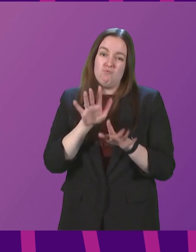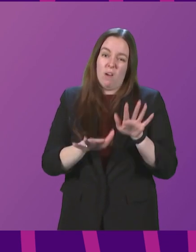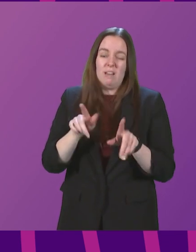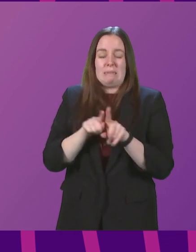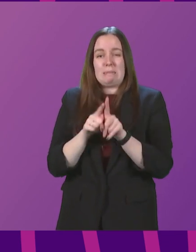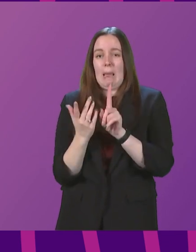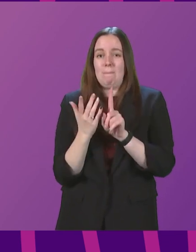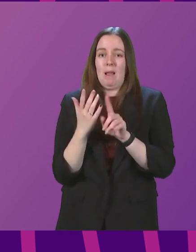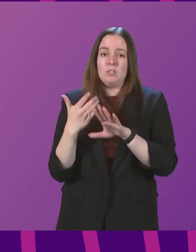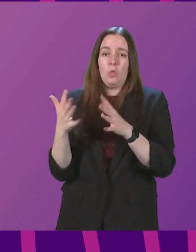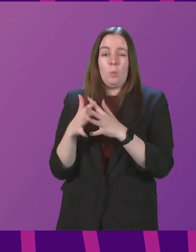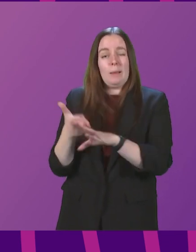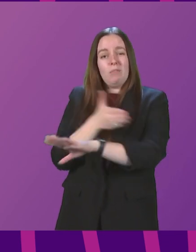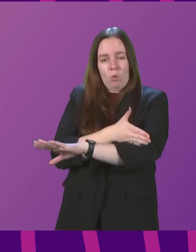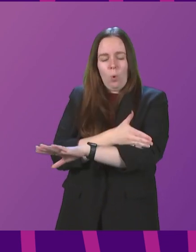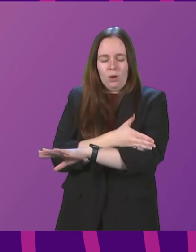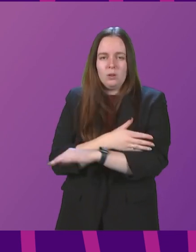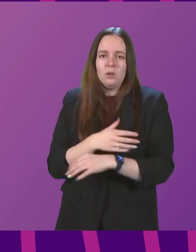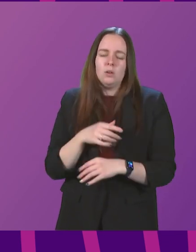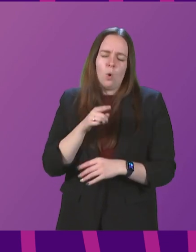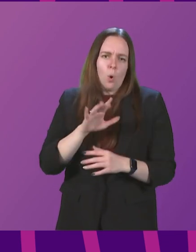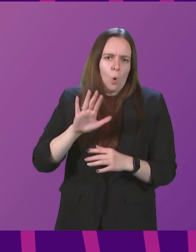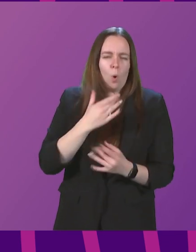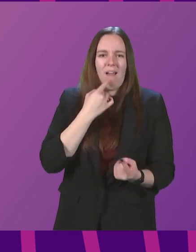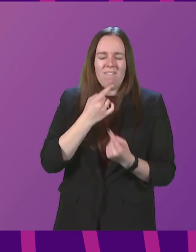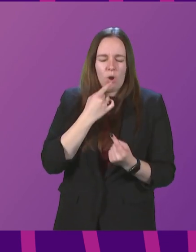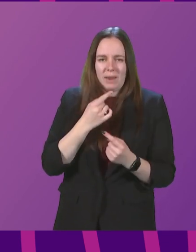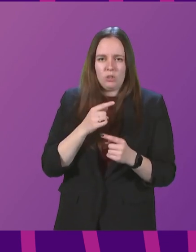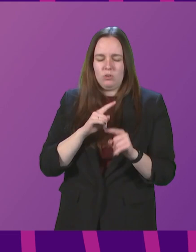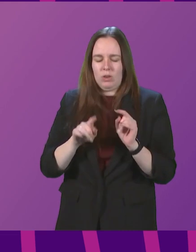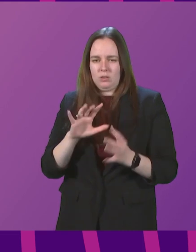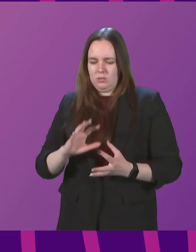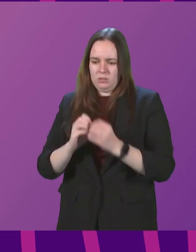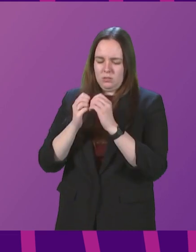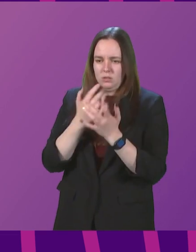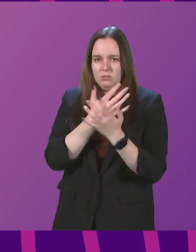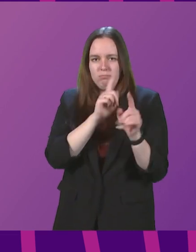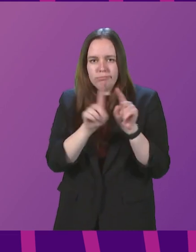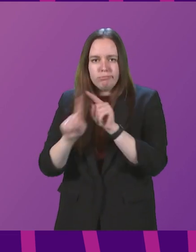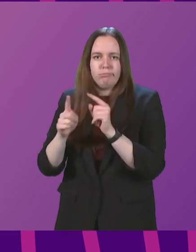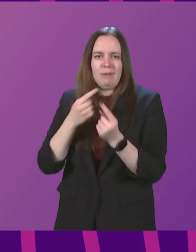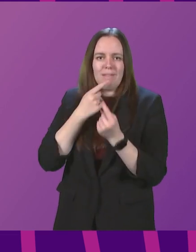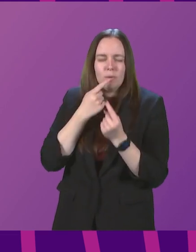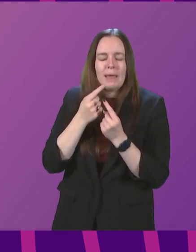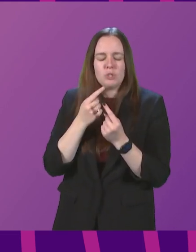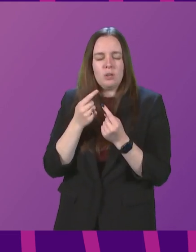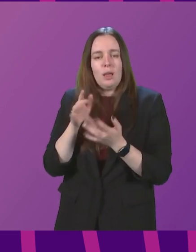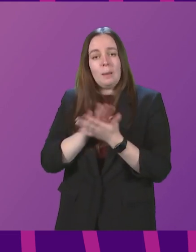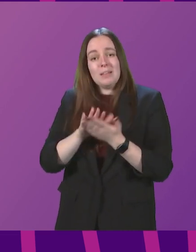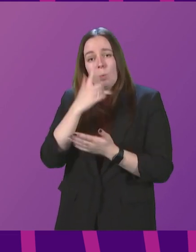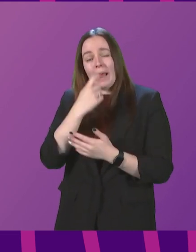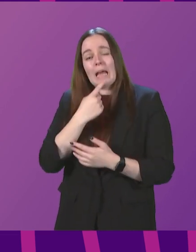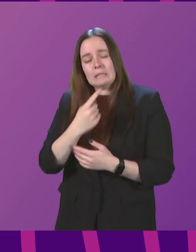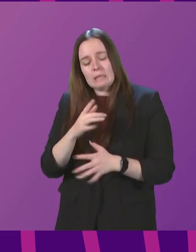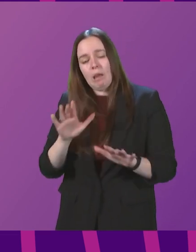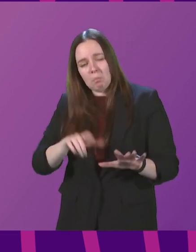So, taking all of this into account and triangulating the various sources of data allows us to say with